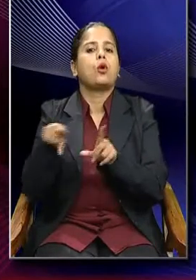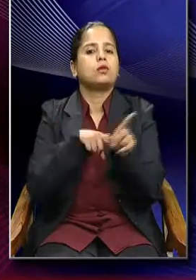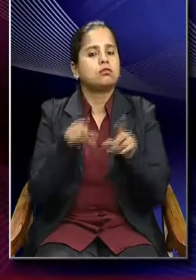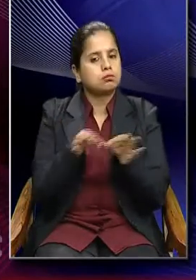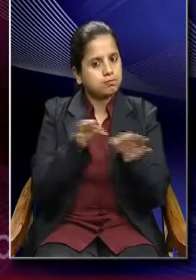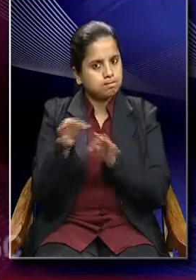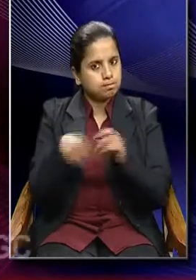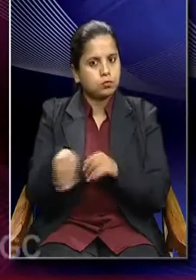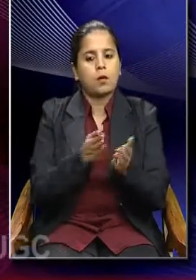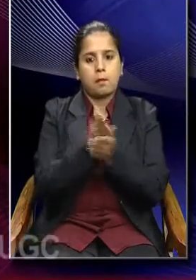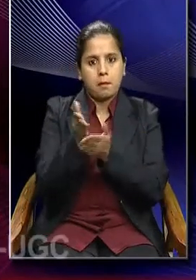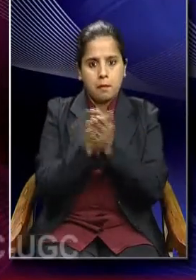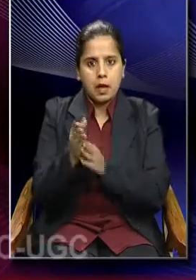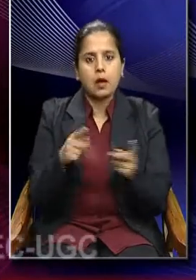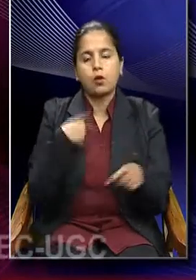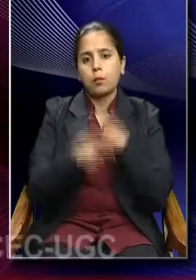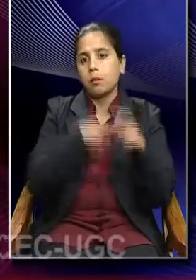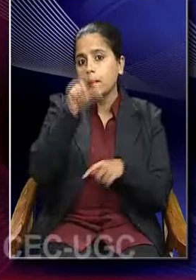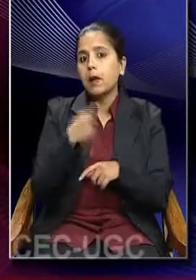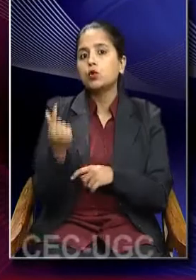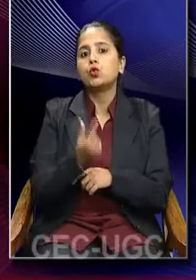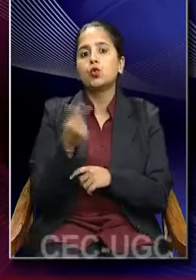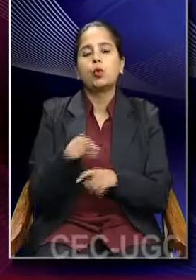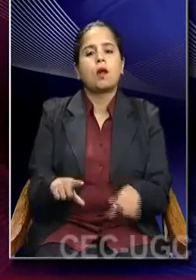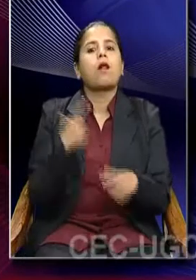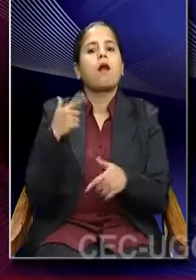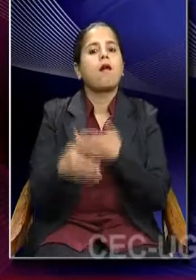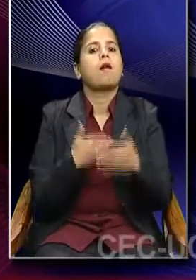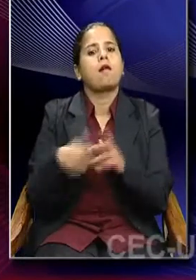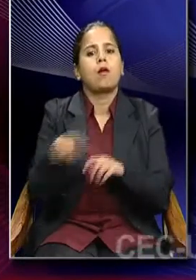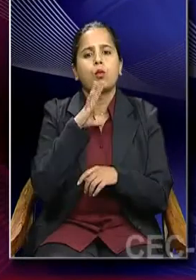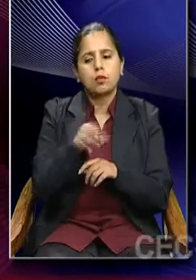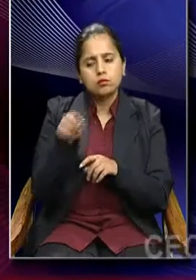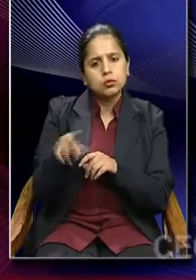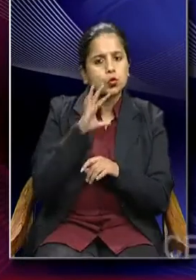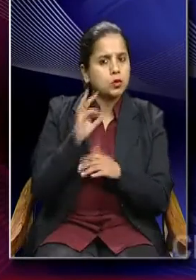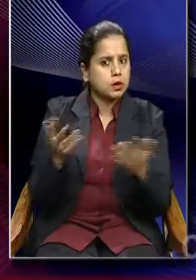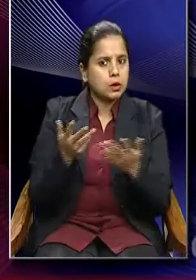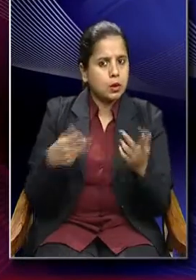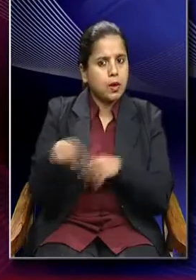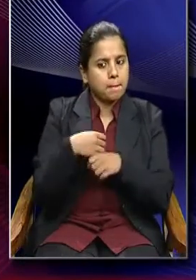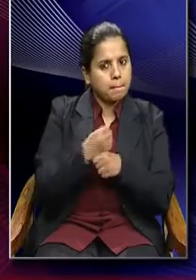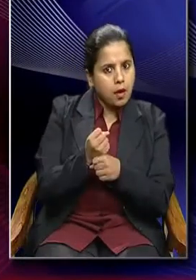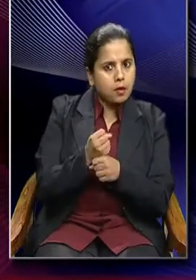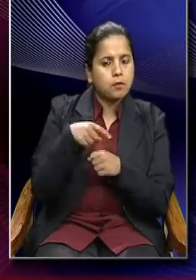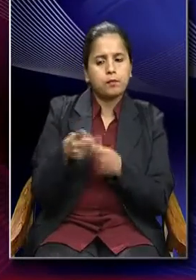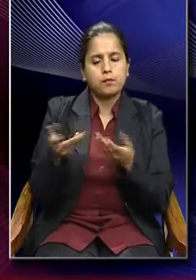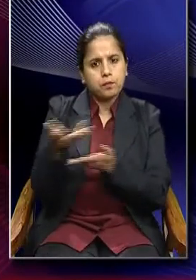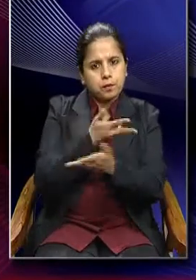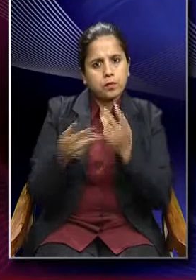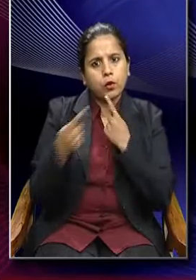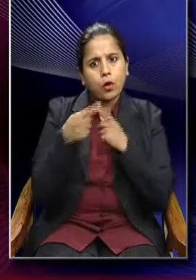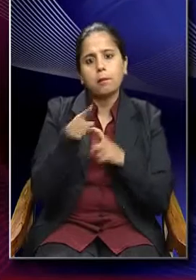individual use in daily life to construct the reality through intimate exchange of